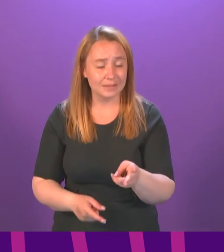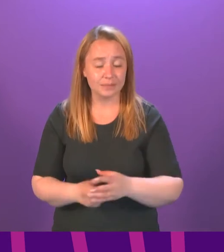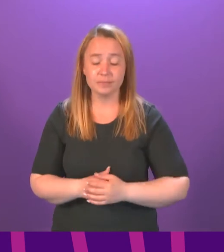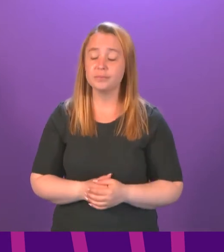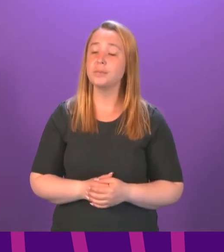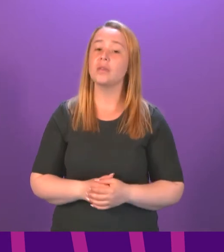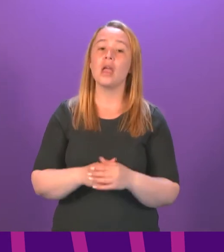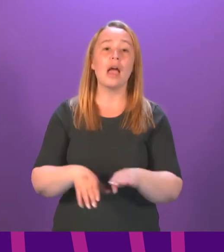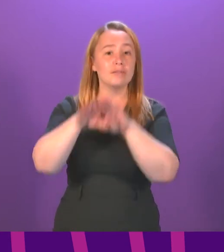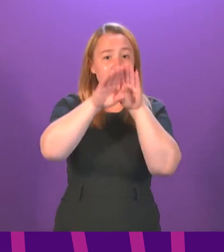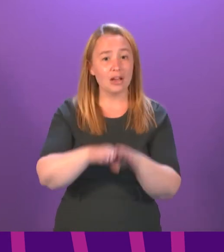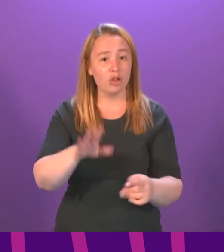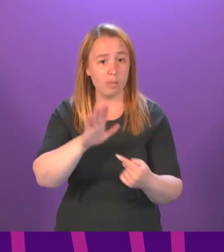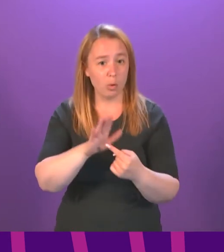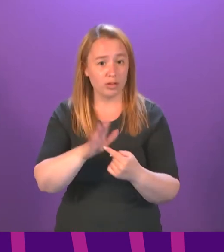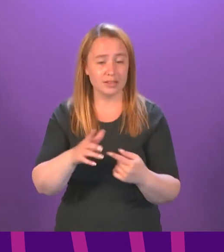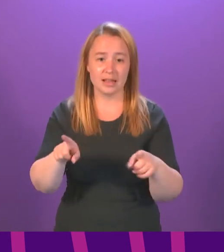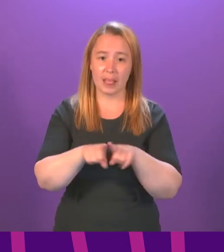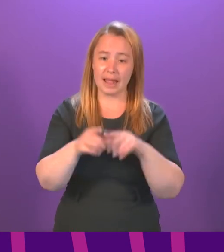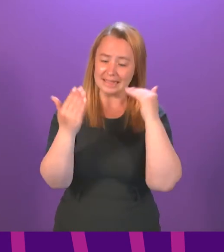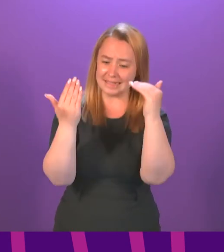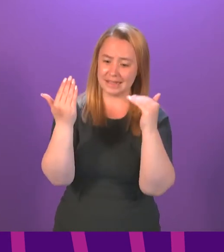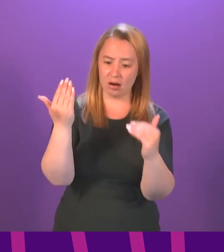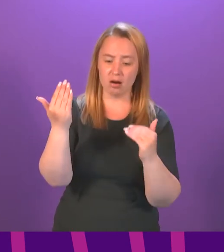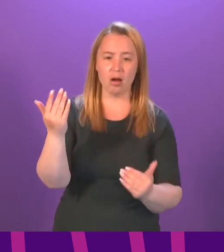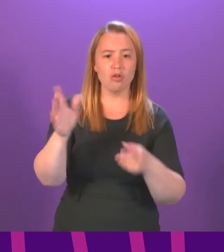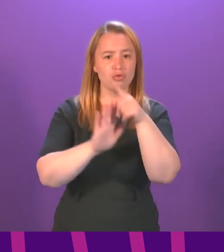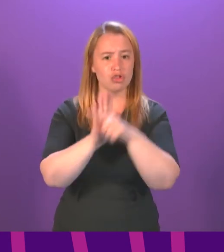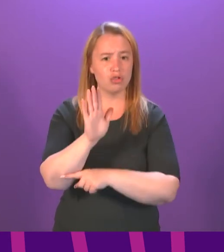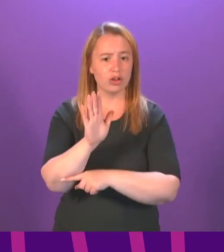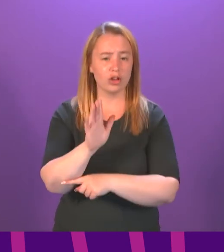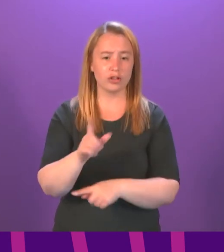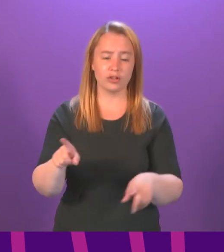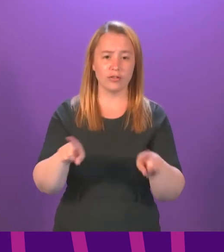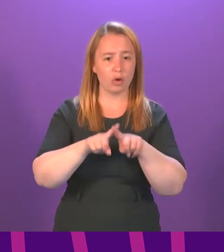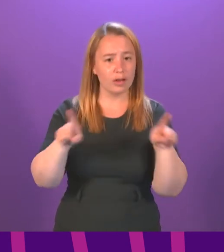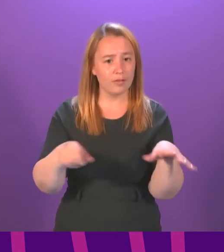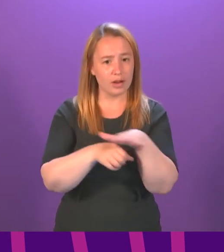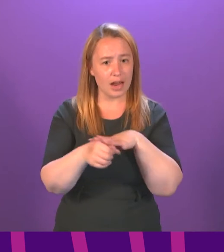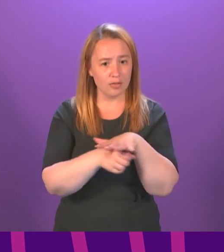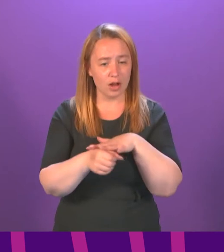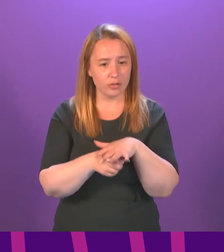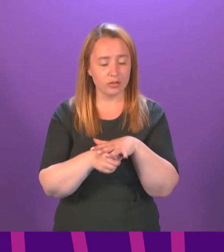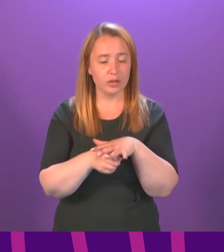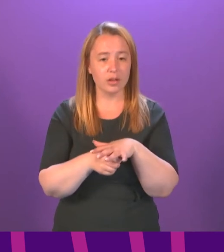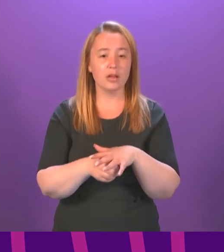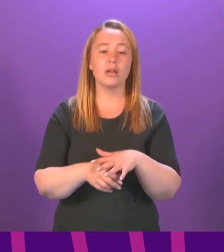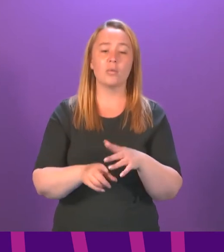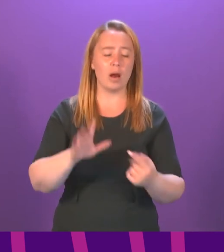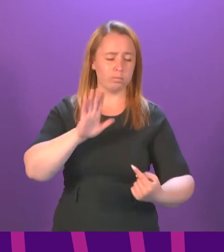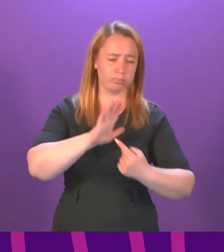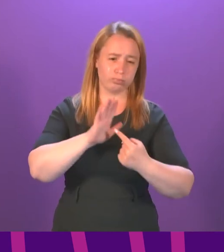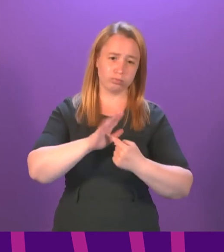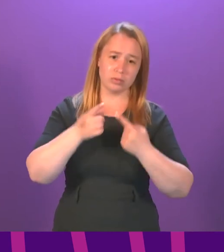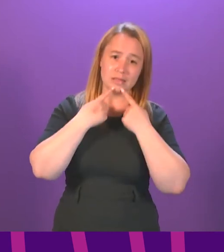of national importance, such as the level of tiered coronavirus restrictions that will apply to our constituents if that was required. When critical announcements